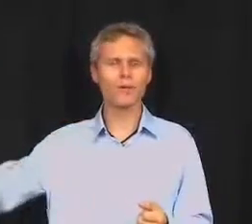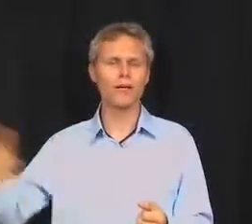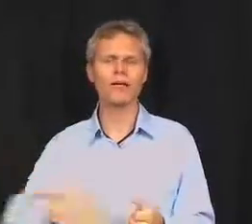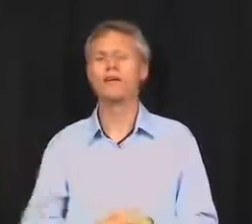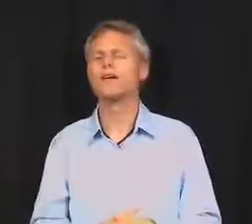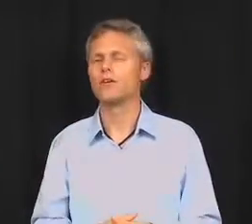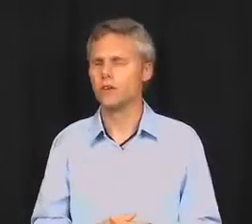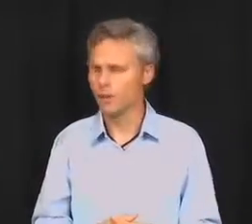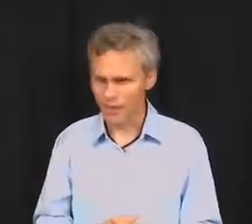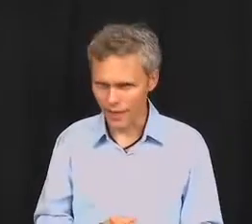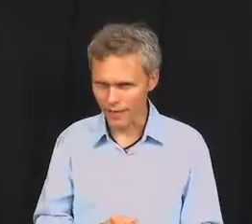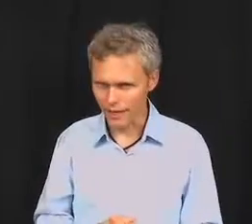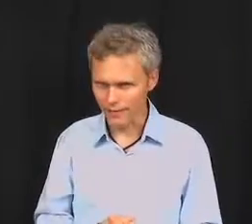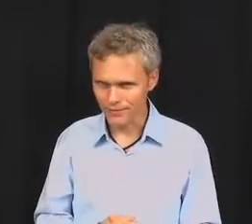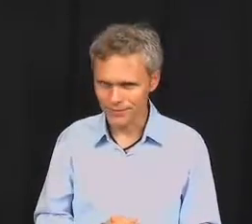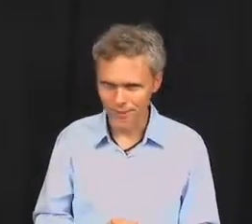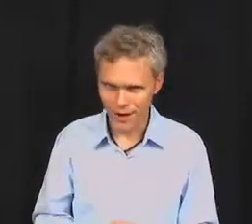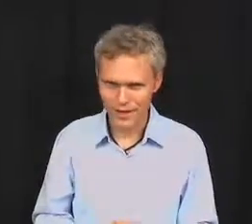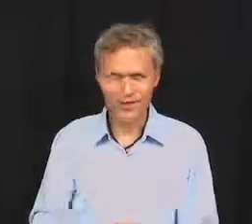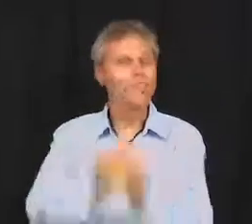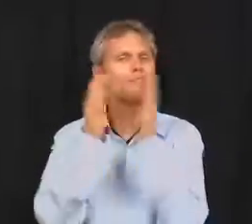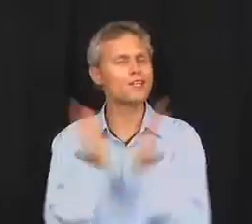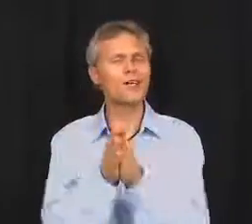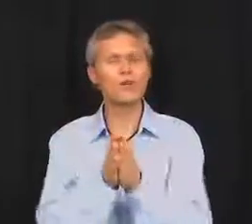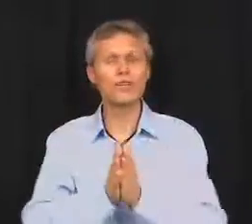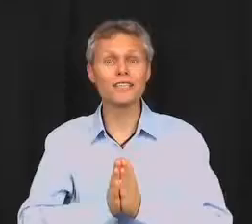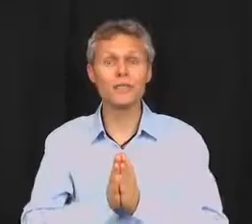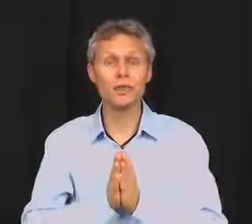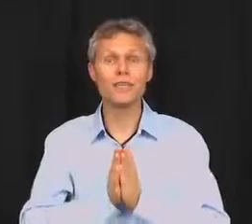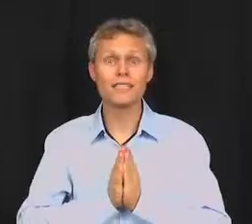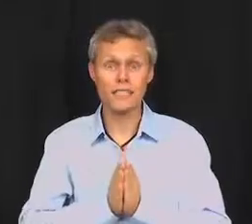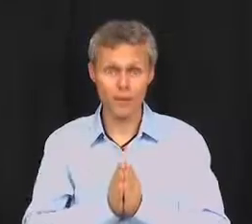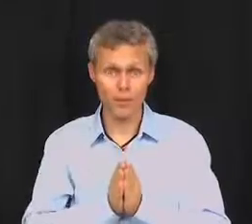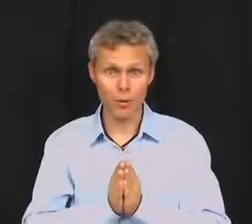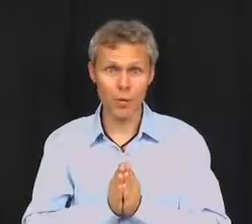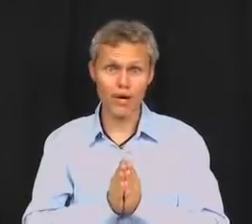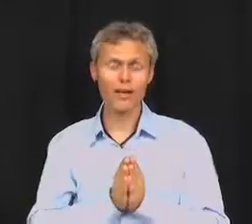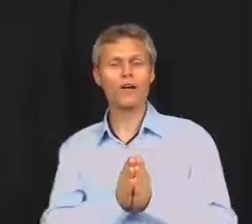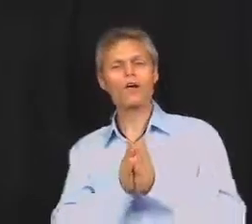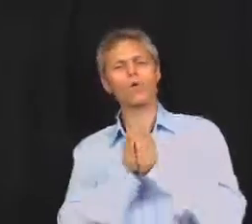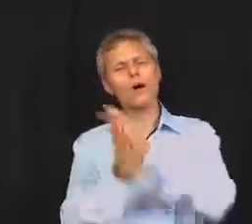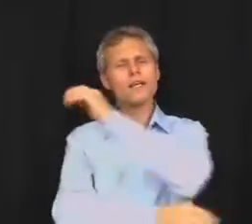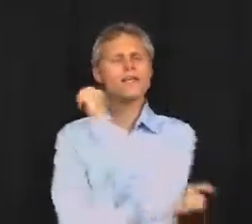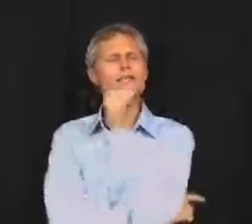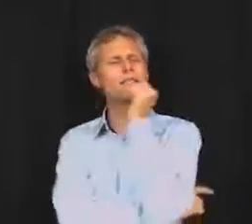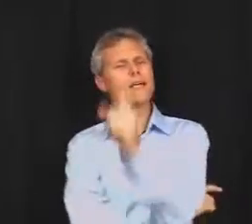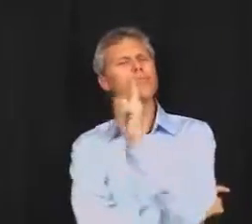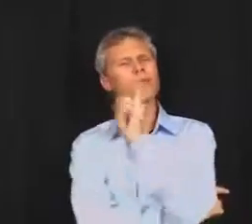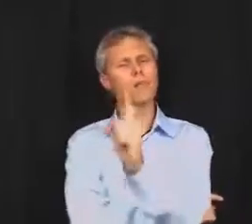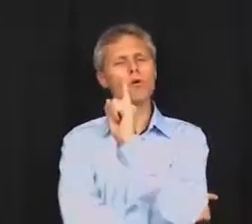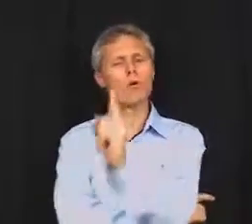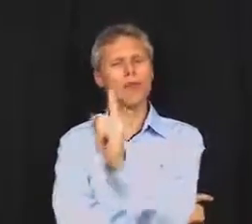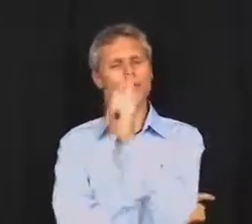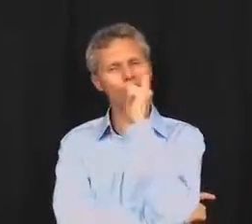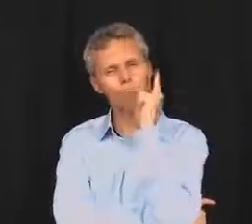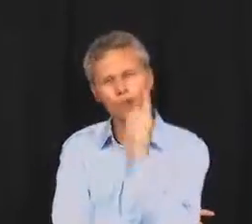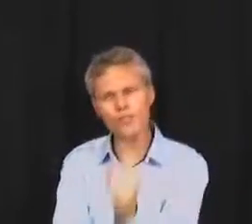three. You get the idea. Alright? So let's go straight to step number one. What is step number one? The first